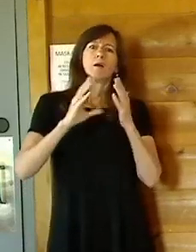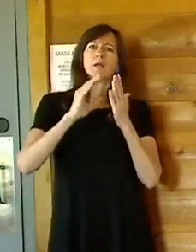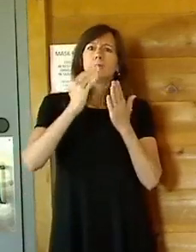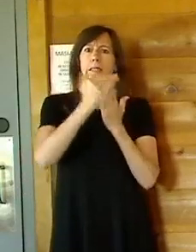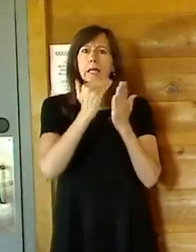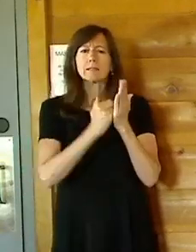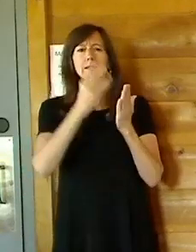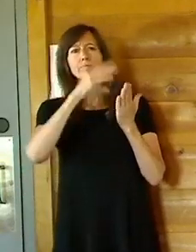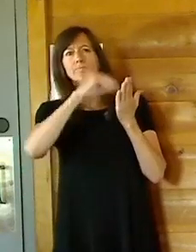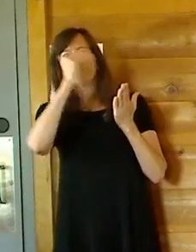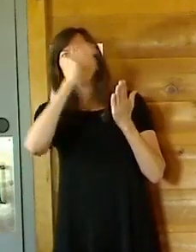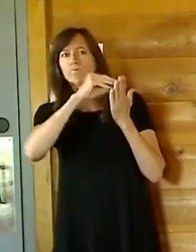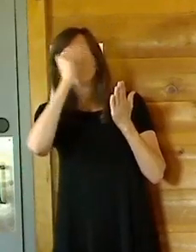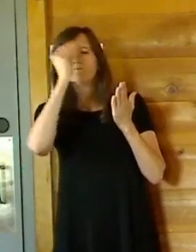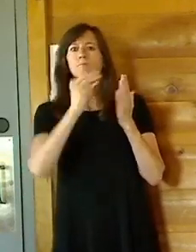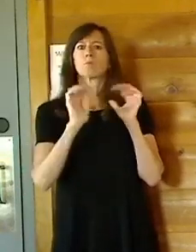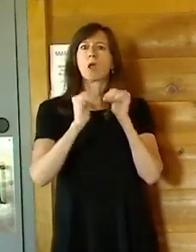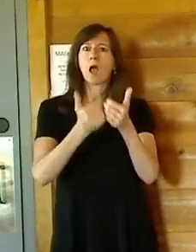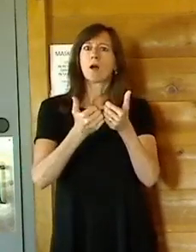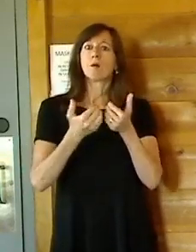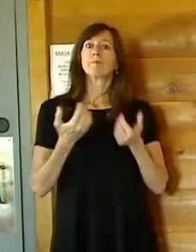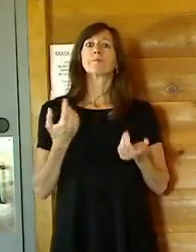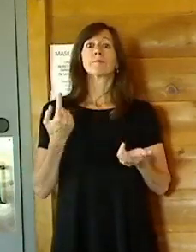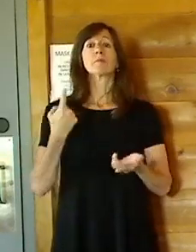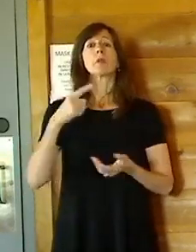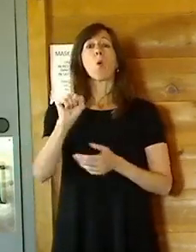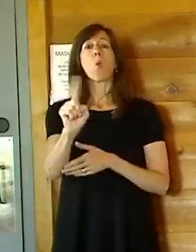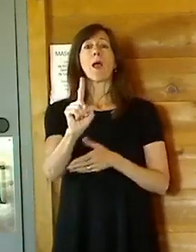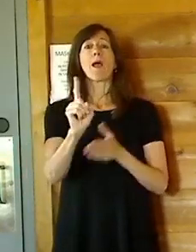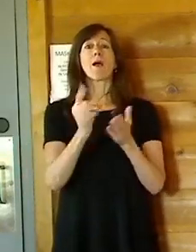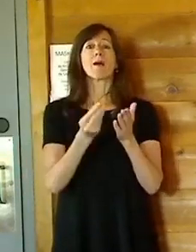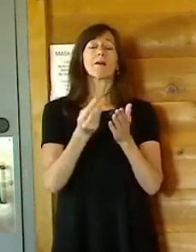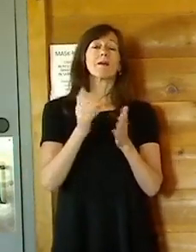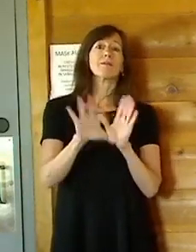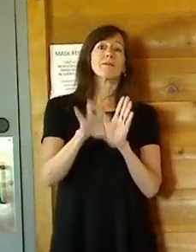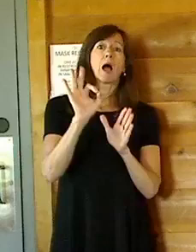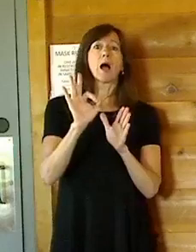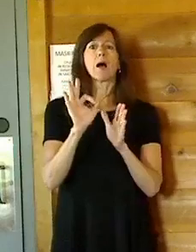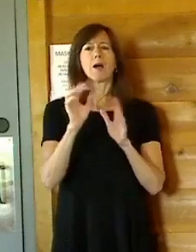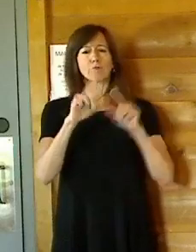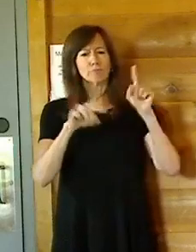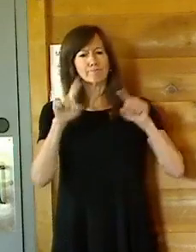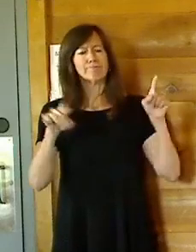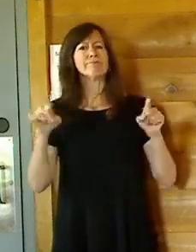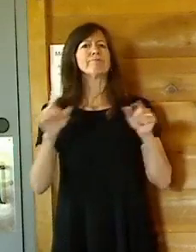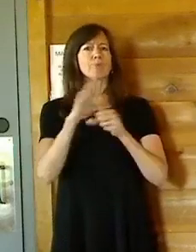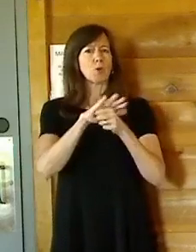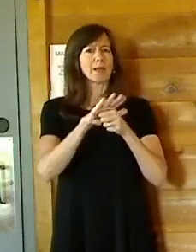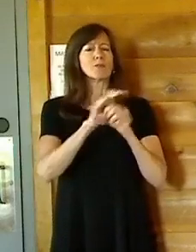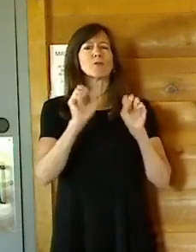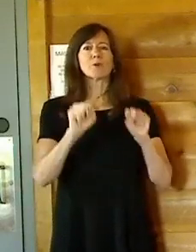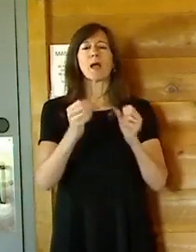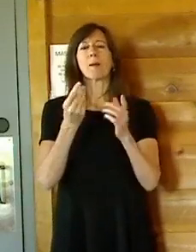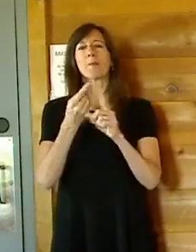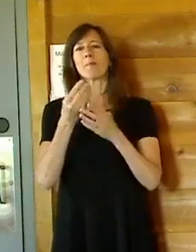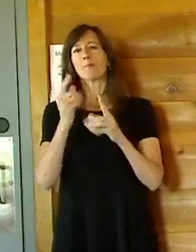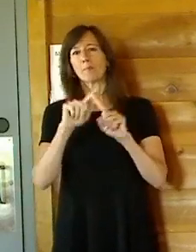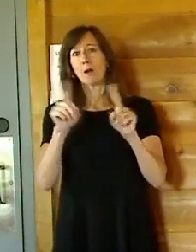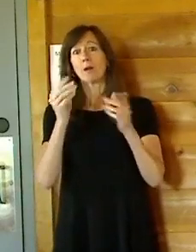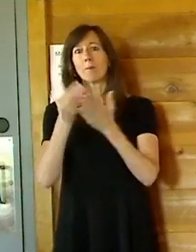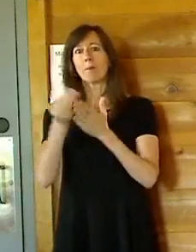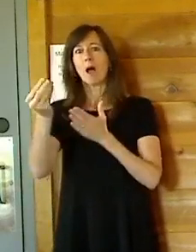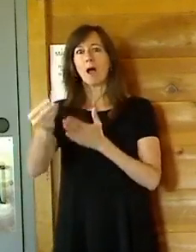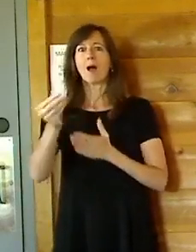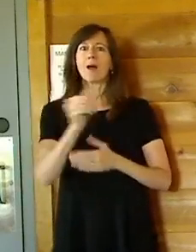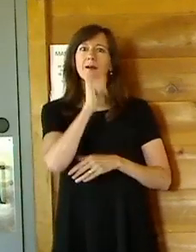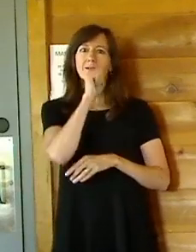And you can find it at a number of locations, including online at Amazon in July.